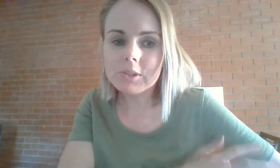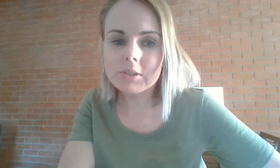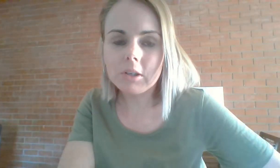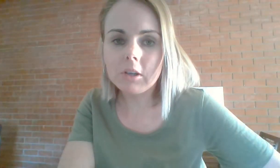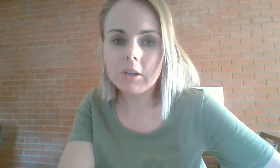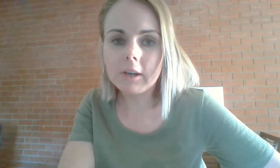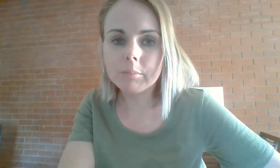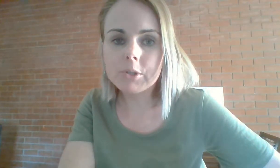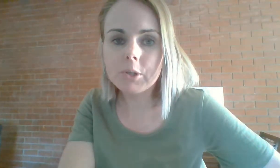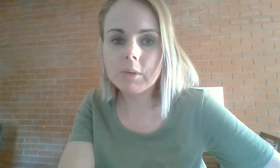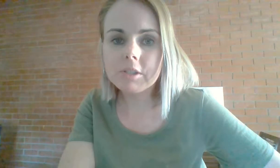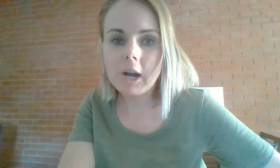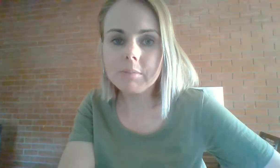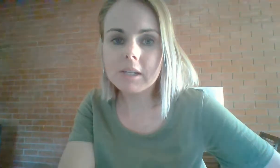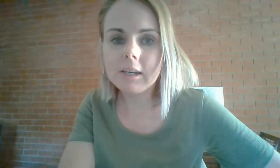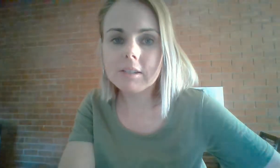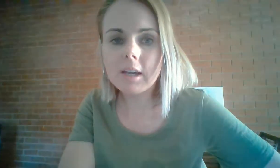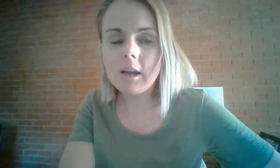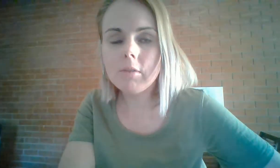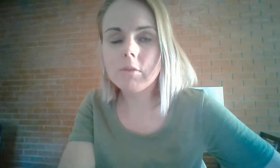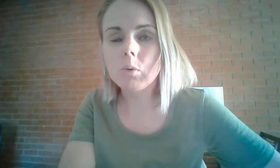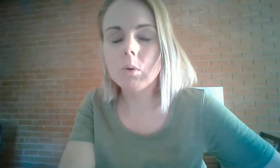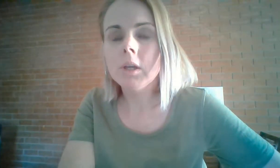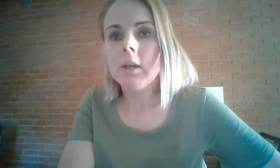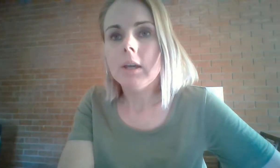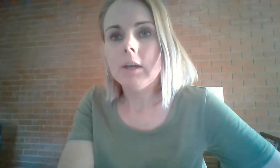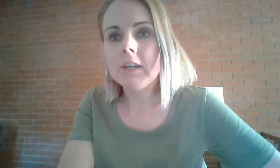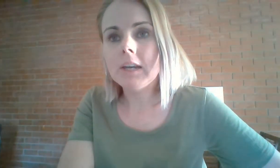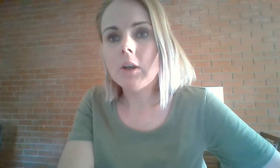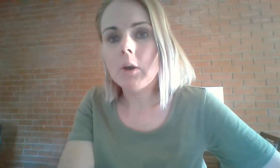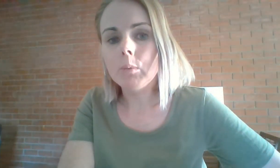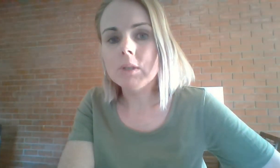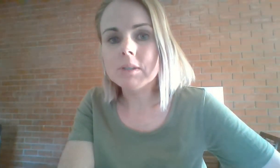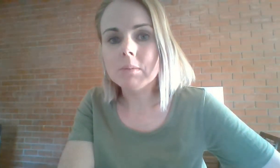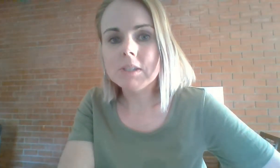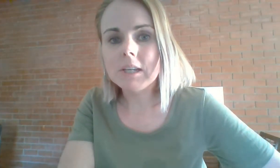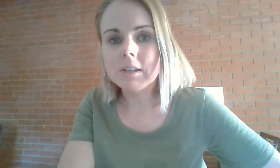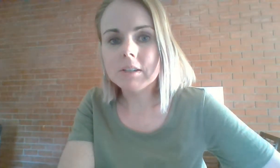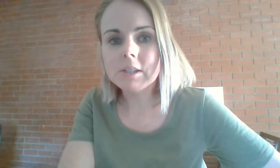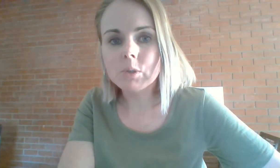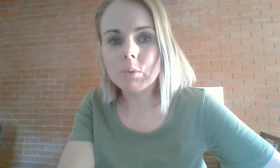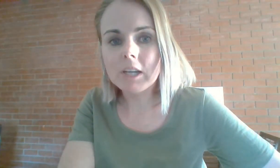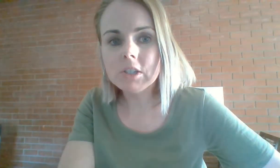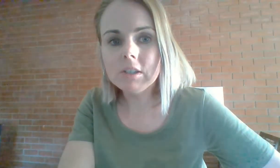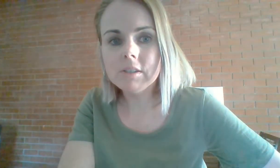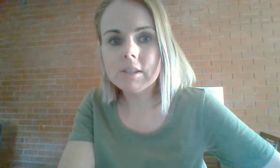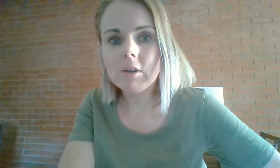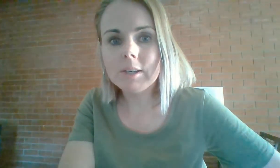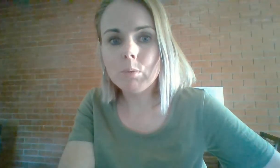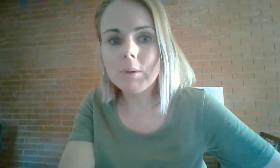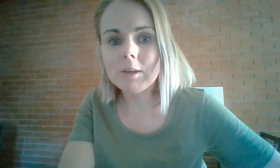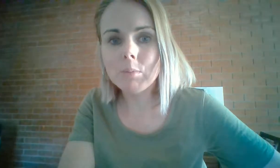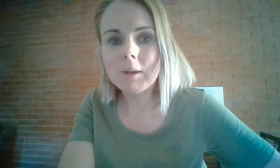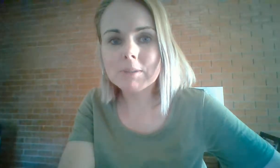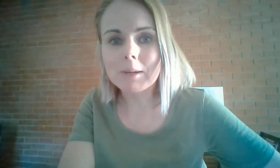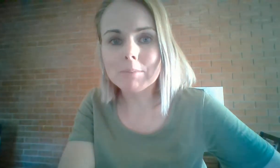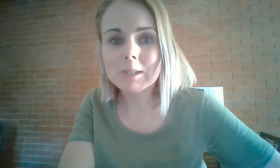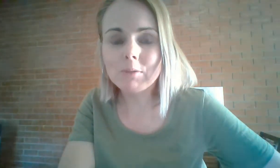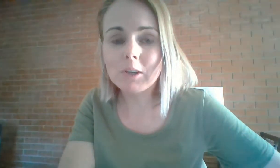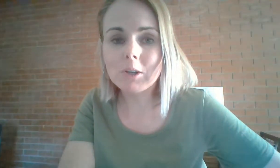that you can come to when time's getting tough or if you need help with some particular situations. The idea will be that you'll be able to come to these videos